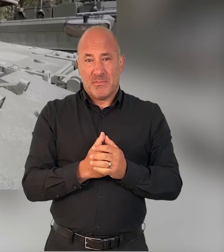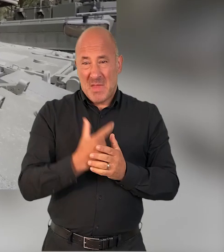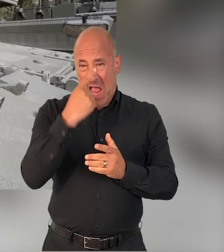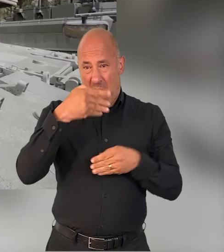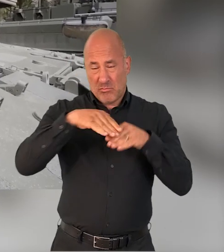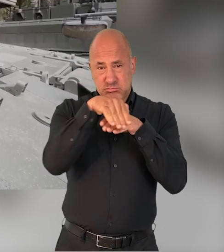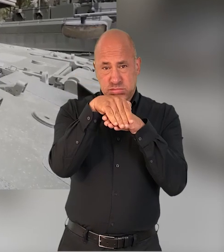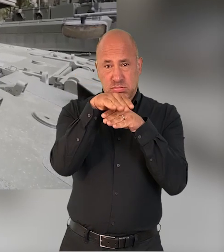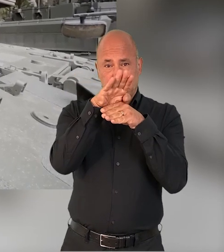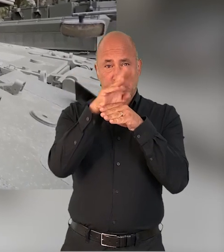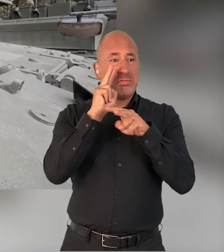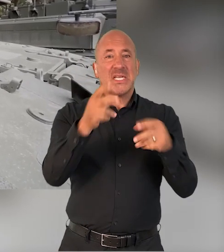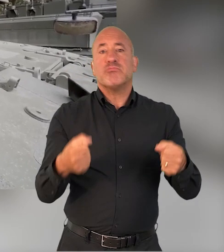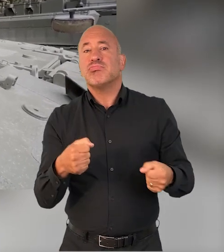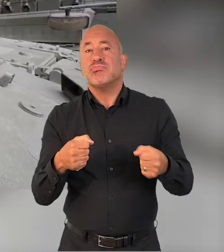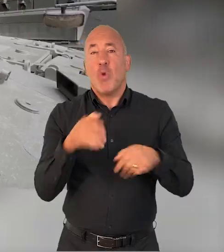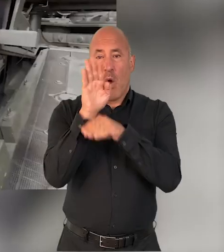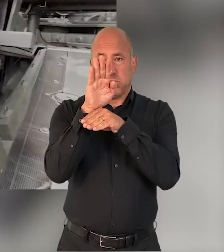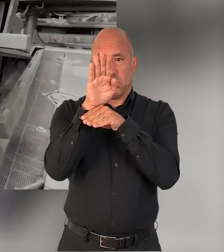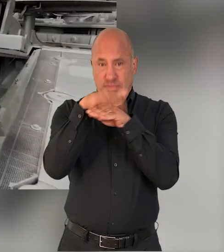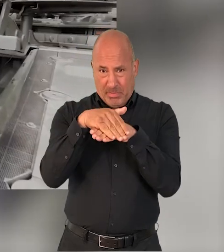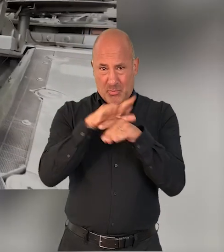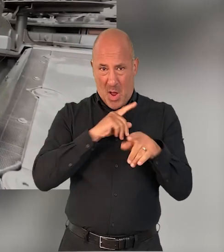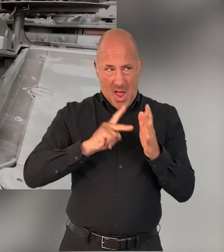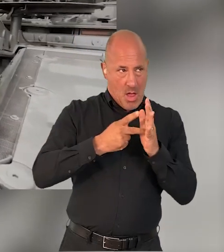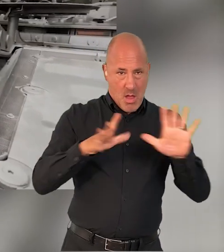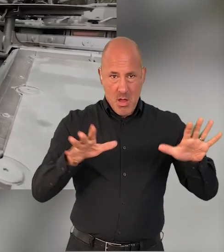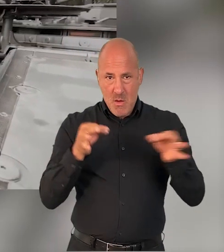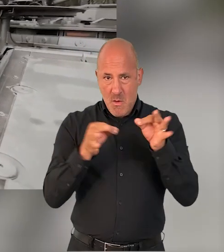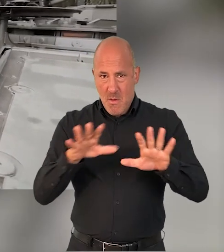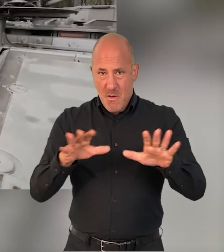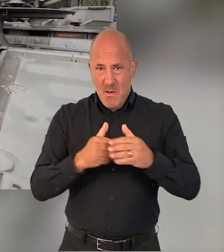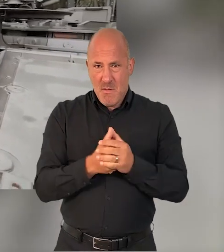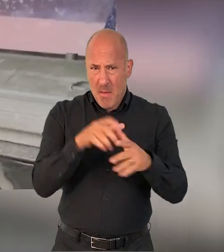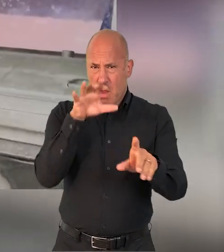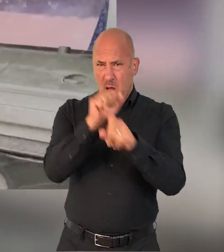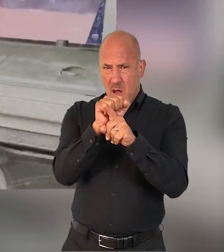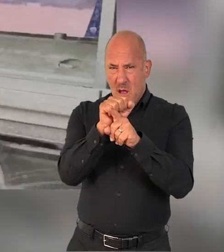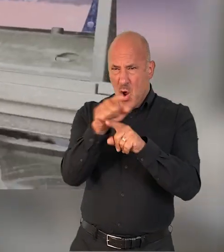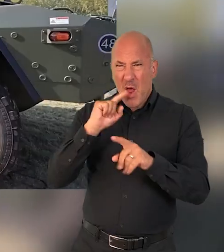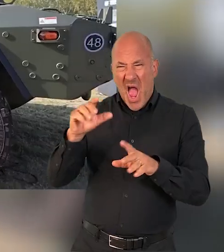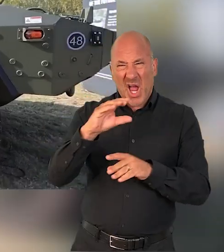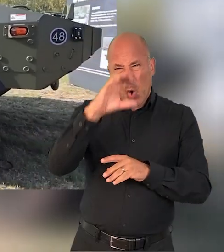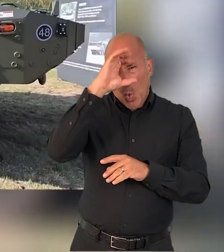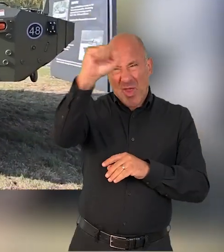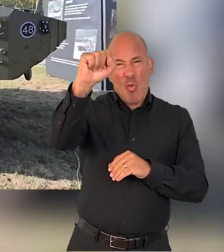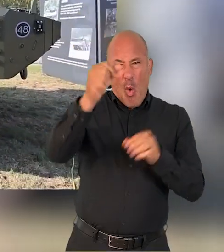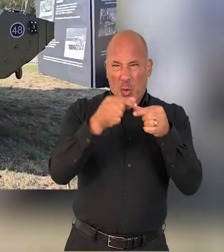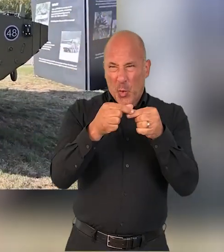open up or he can be closed down for tactical scenarios. You may have noticed up there we have this, what looks like a